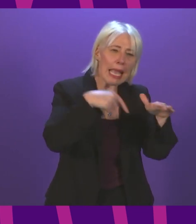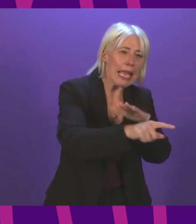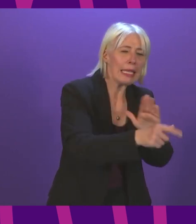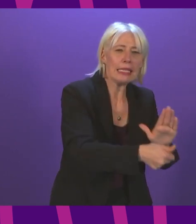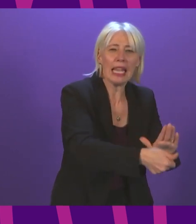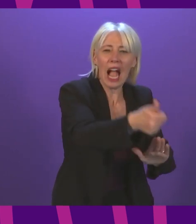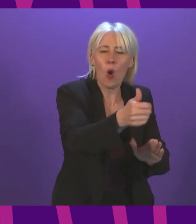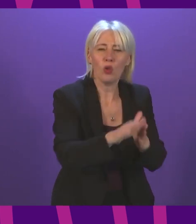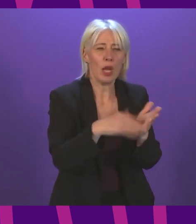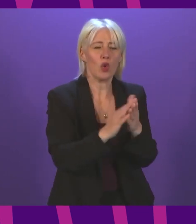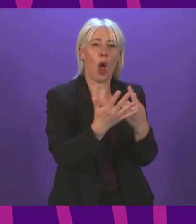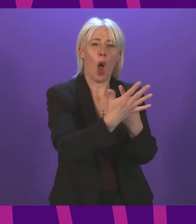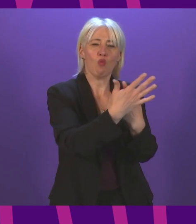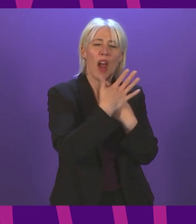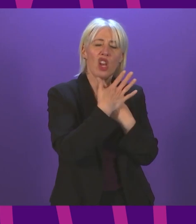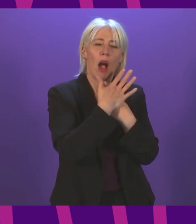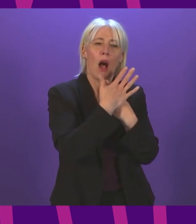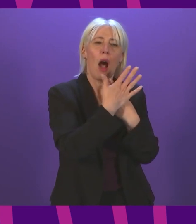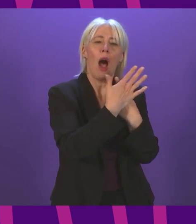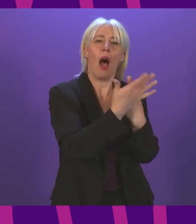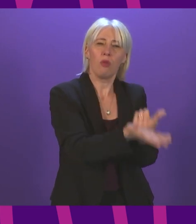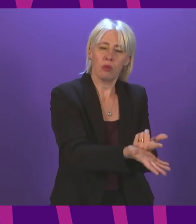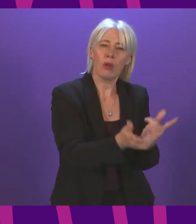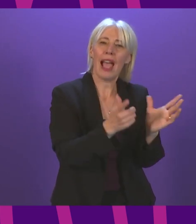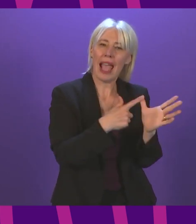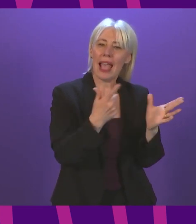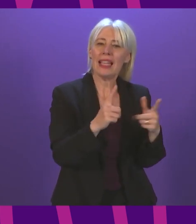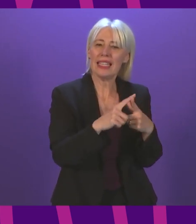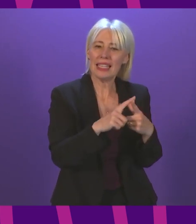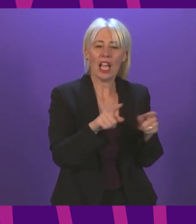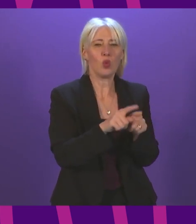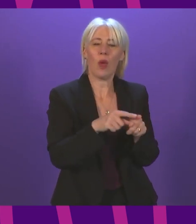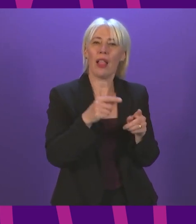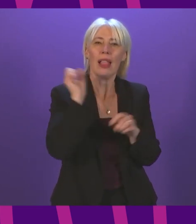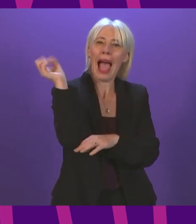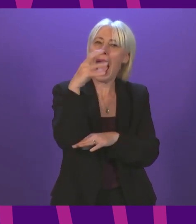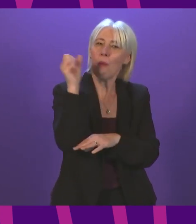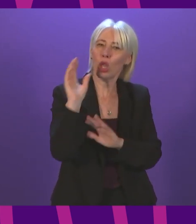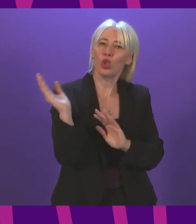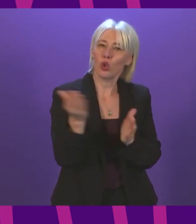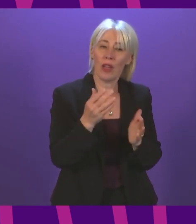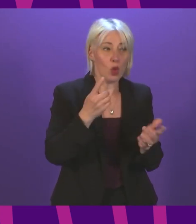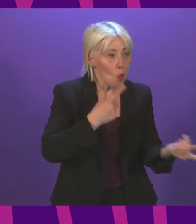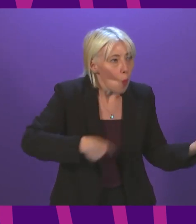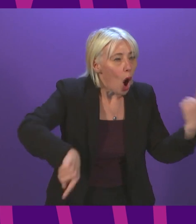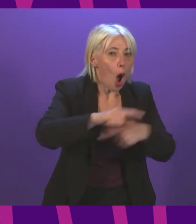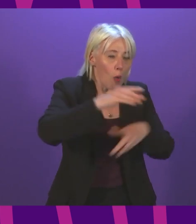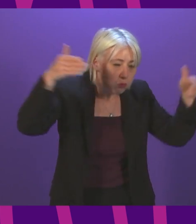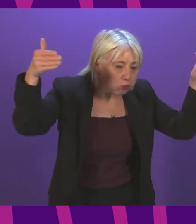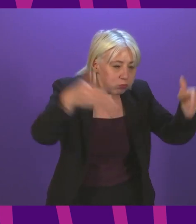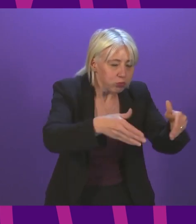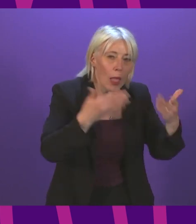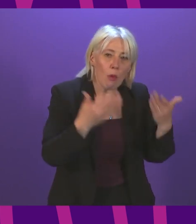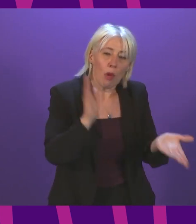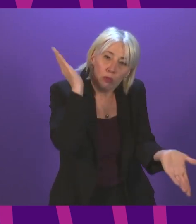that we reduce the pressure on A&E and reduce the pressure on our ambulance service. All of that is the work we are focusing on with